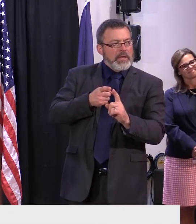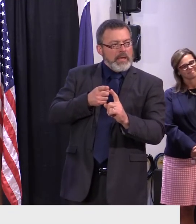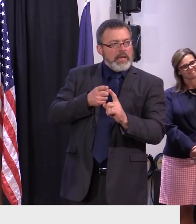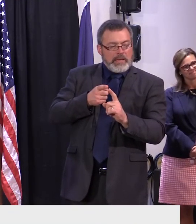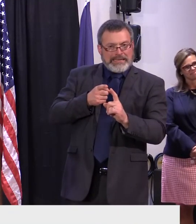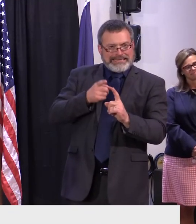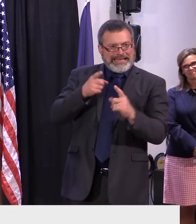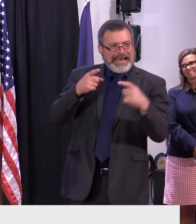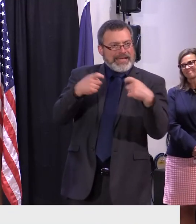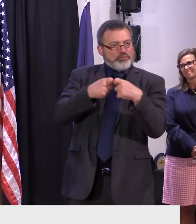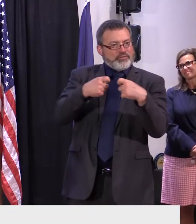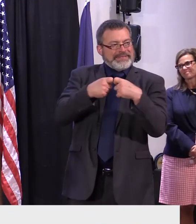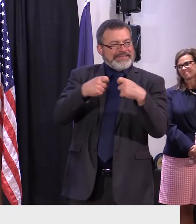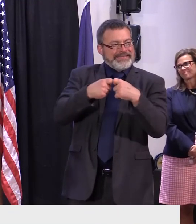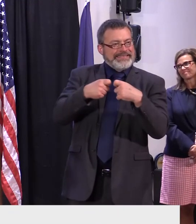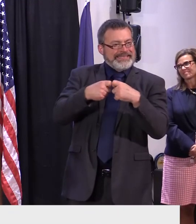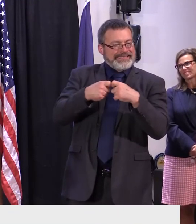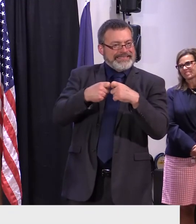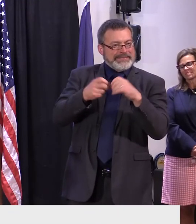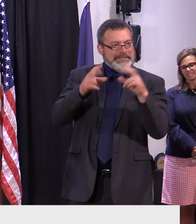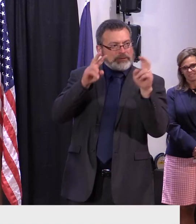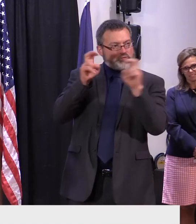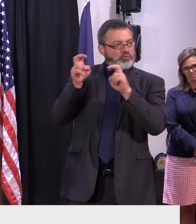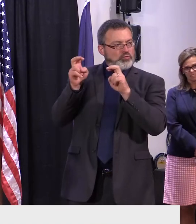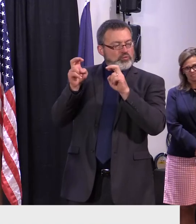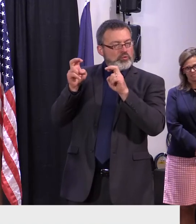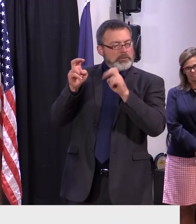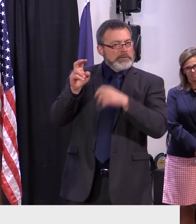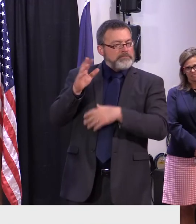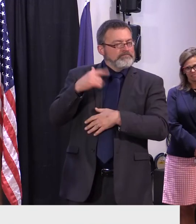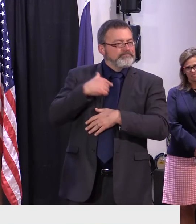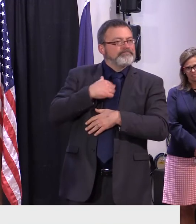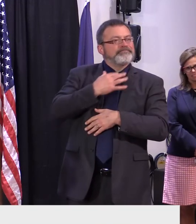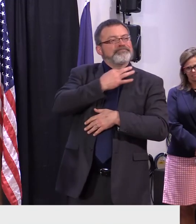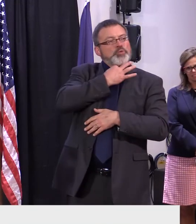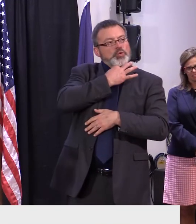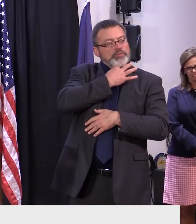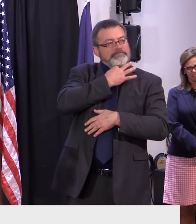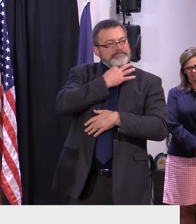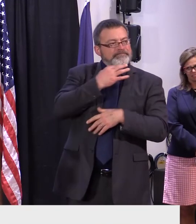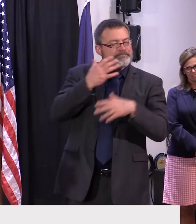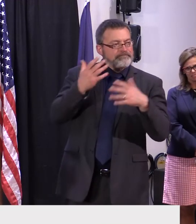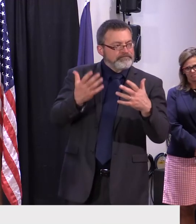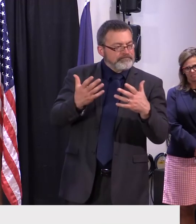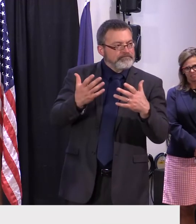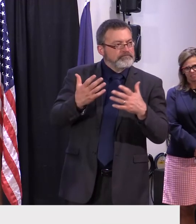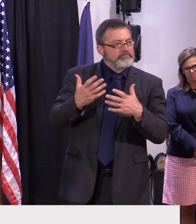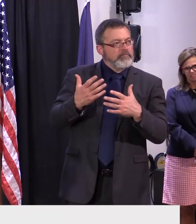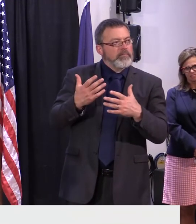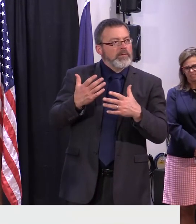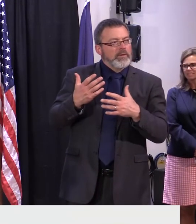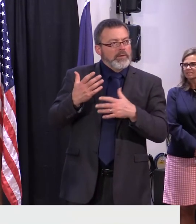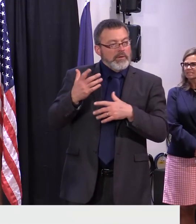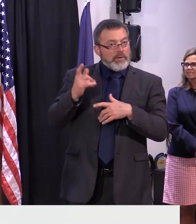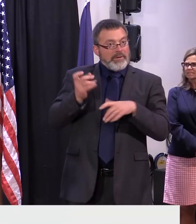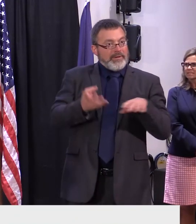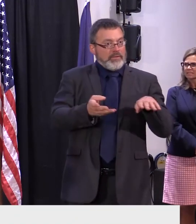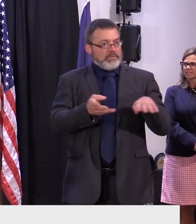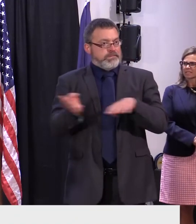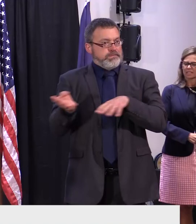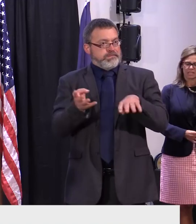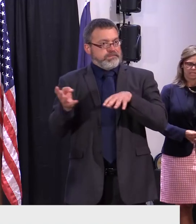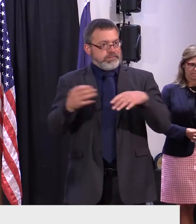grid i'm wondering if there's been any recent discussions of transmission line development in the state and i'm thinking